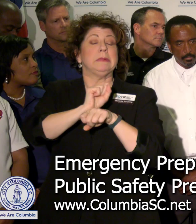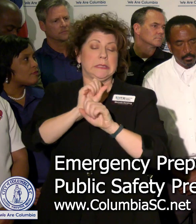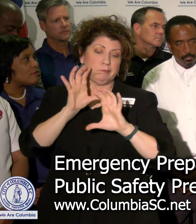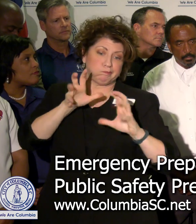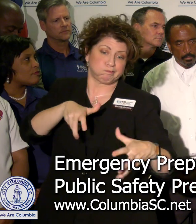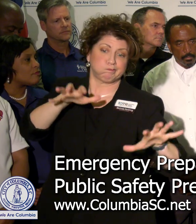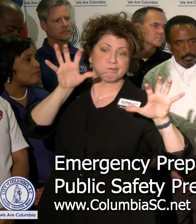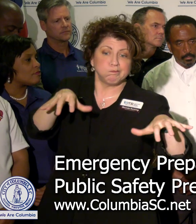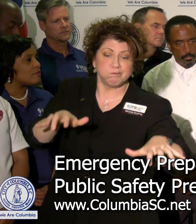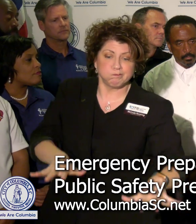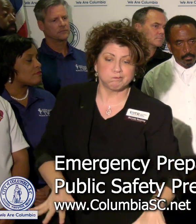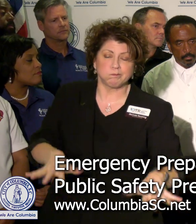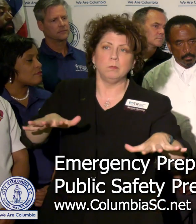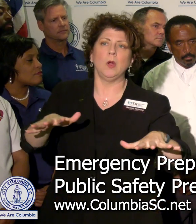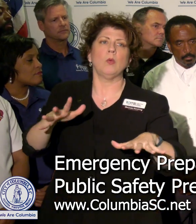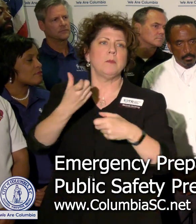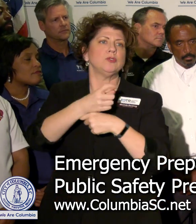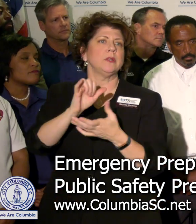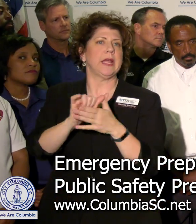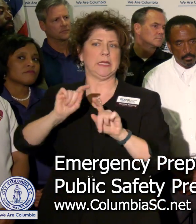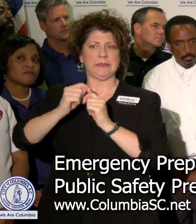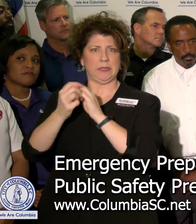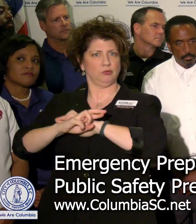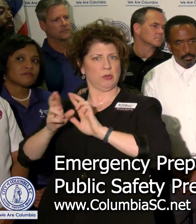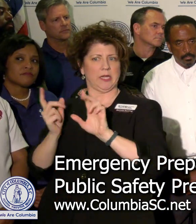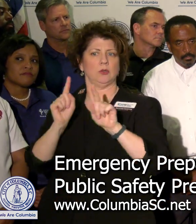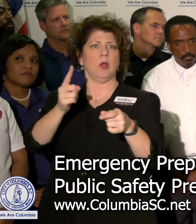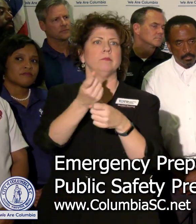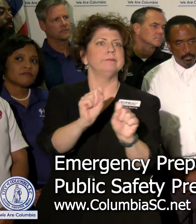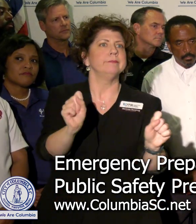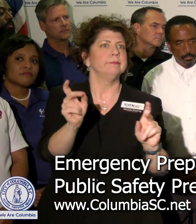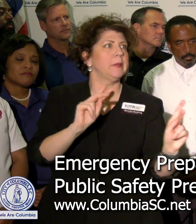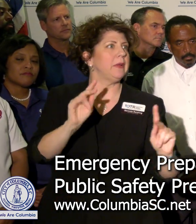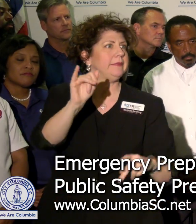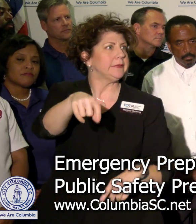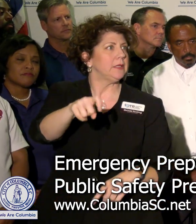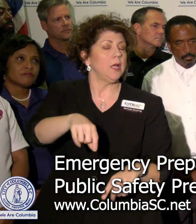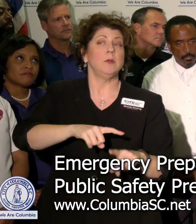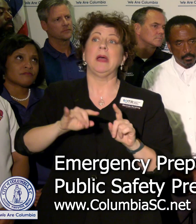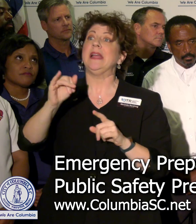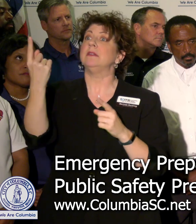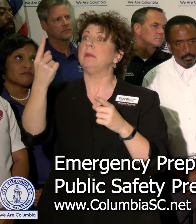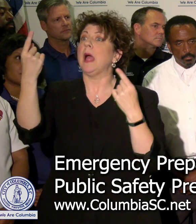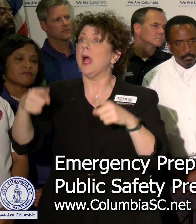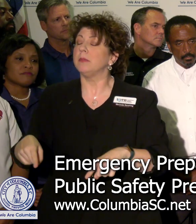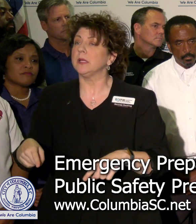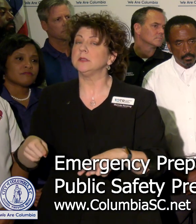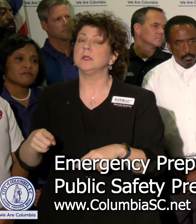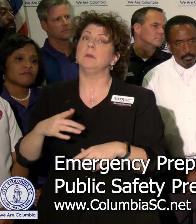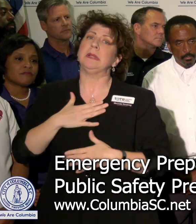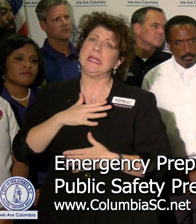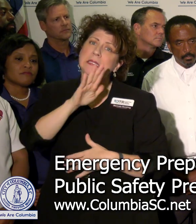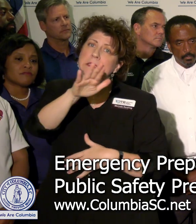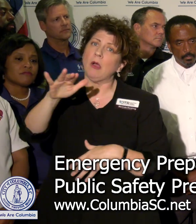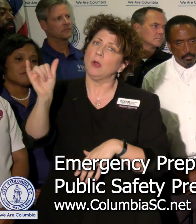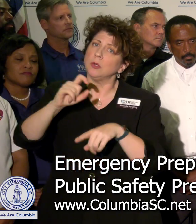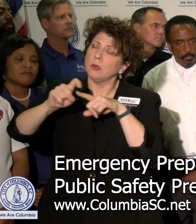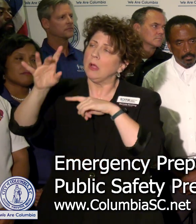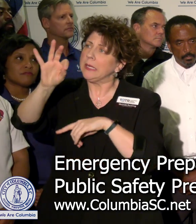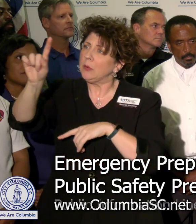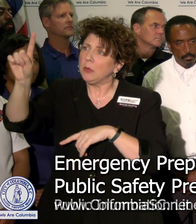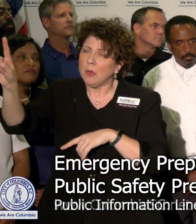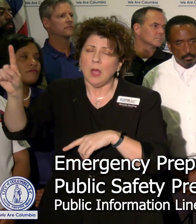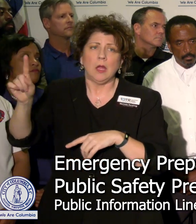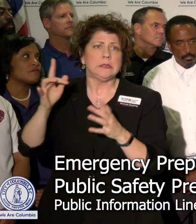floods that we can get to folks. So if anything occurs, always remember to dial 9-1-1, call 9-1